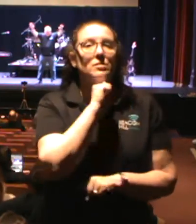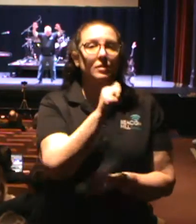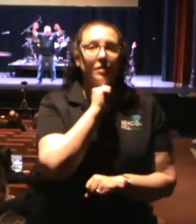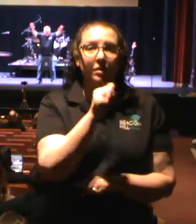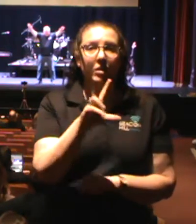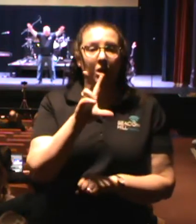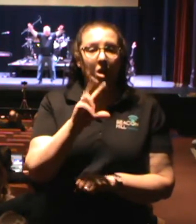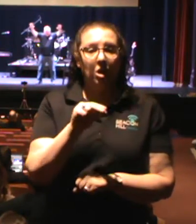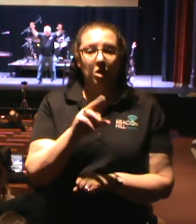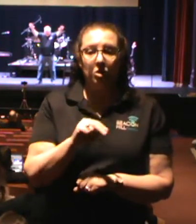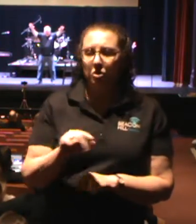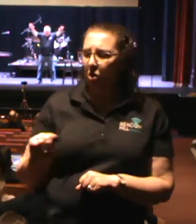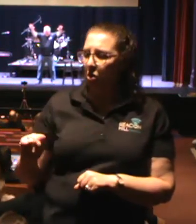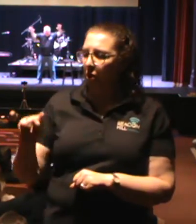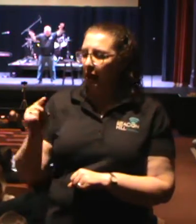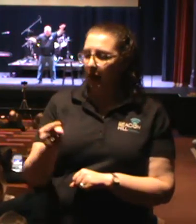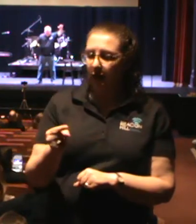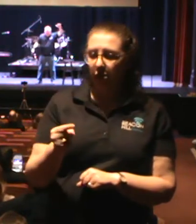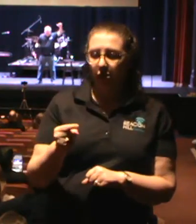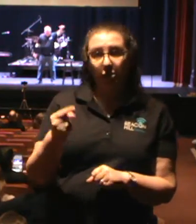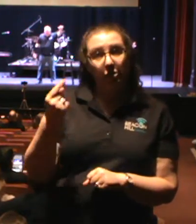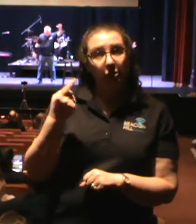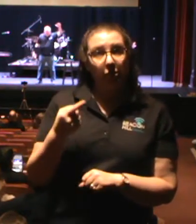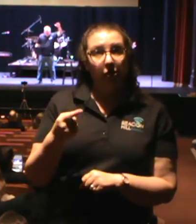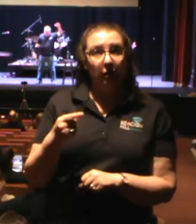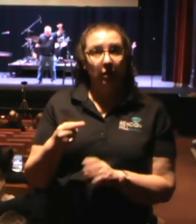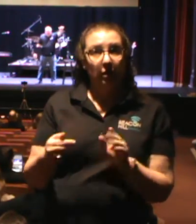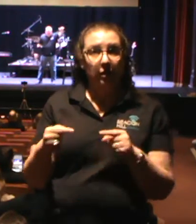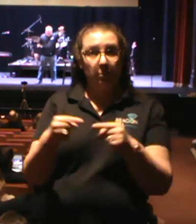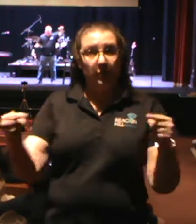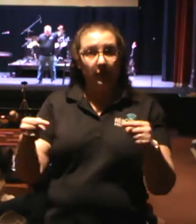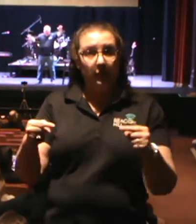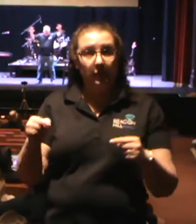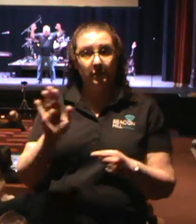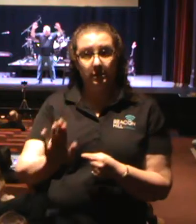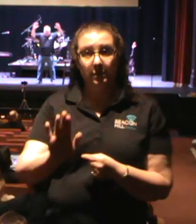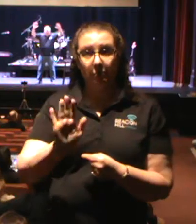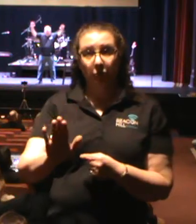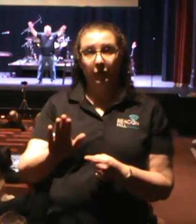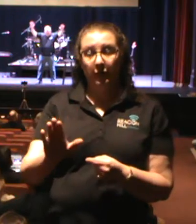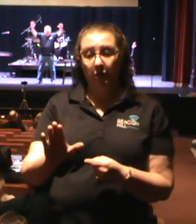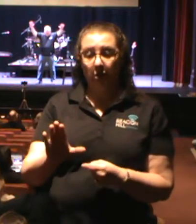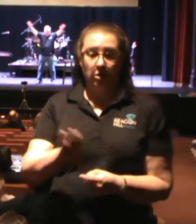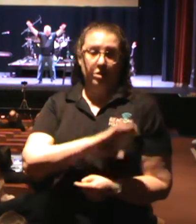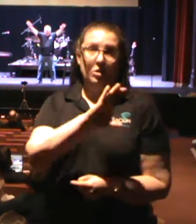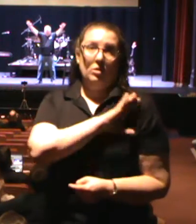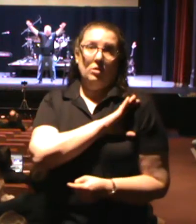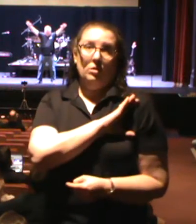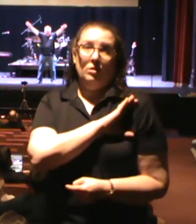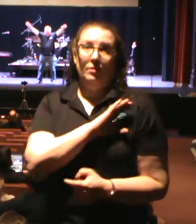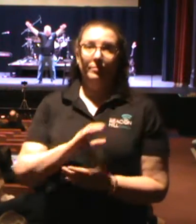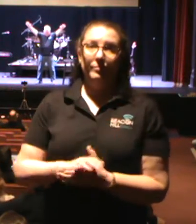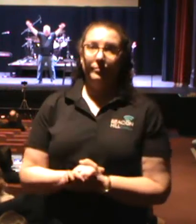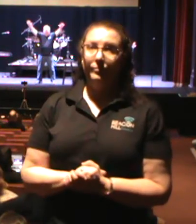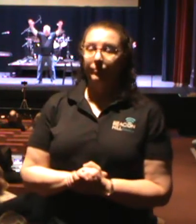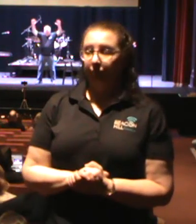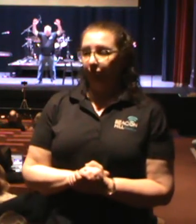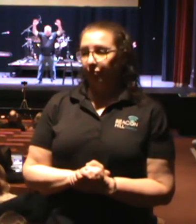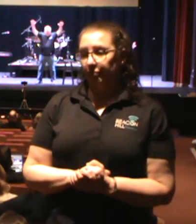No accusation can be brought about them for their conduct. Obviously, in this council culture that we live in, no one would be able to fill this criteria.